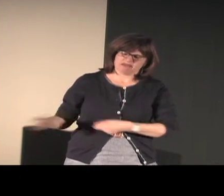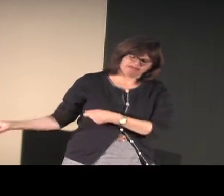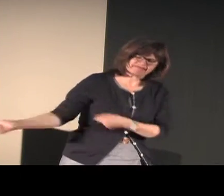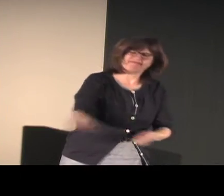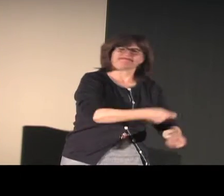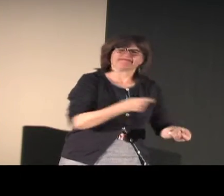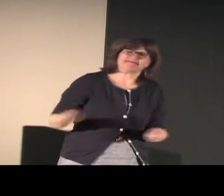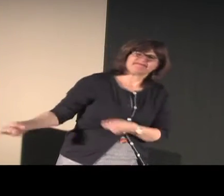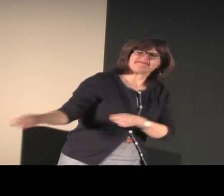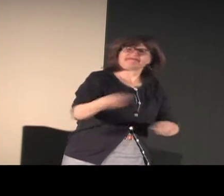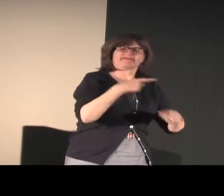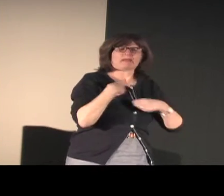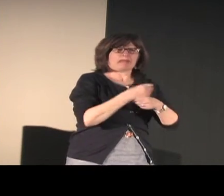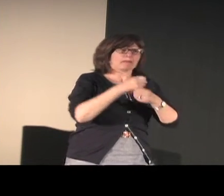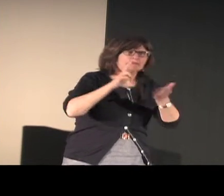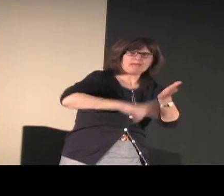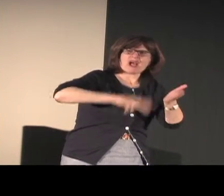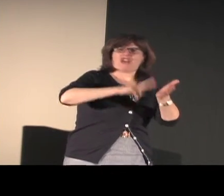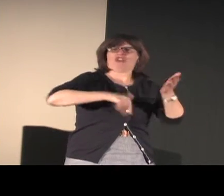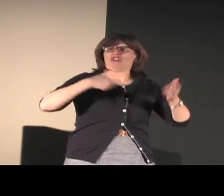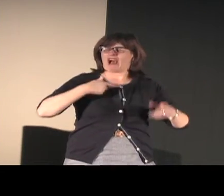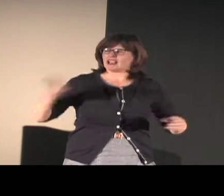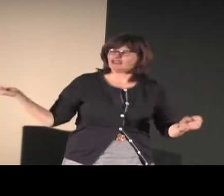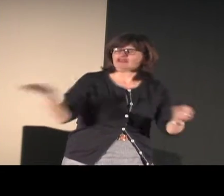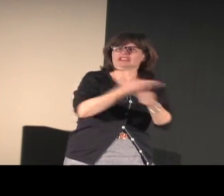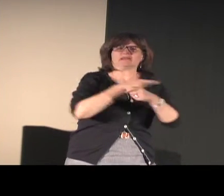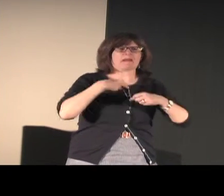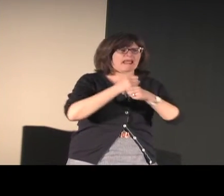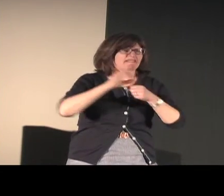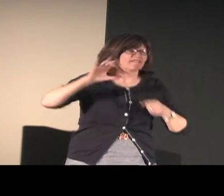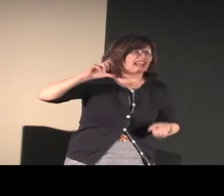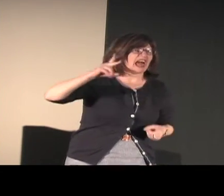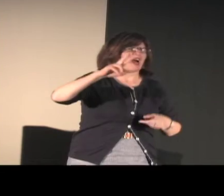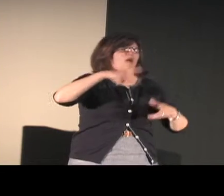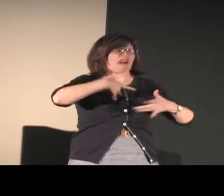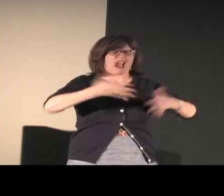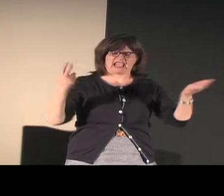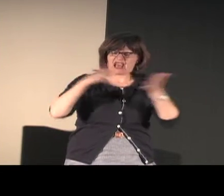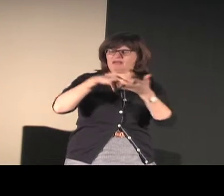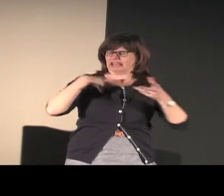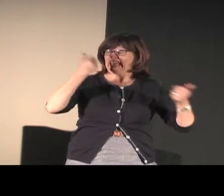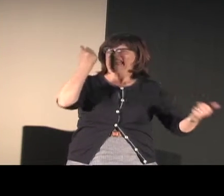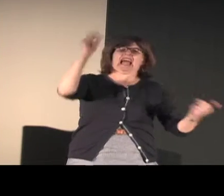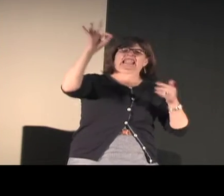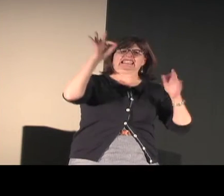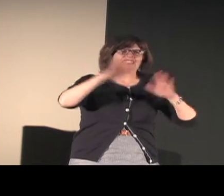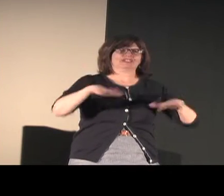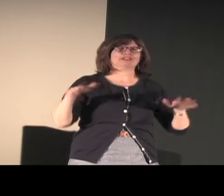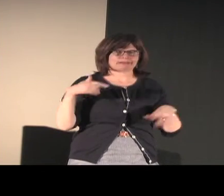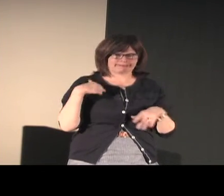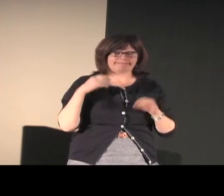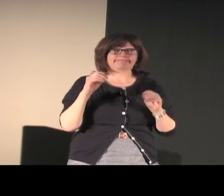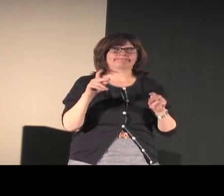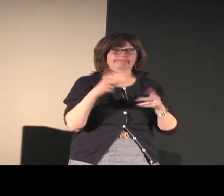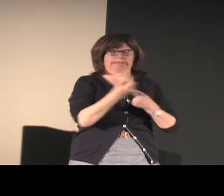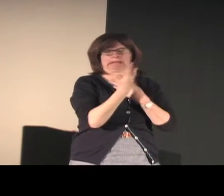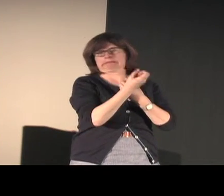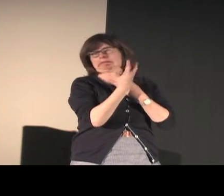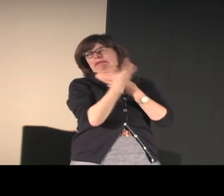You're nauseous, you get up, you just do the work, you do whatever you do. You have to, you know, you have to cut down the wheat, you have to make the butter, you have to do everything.